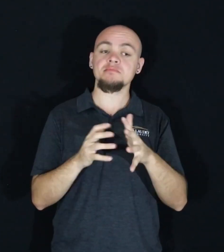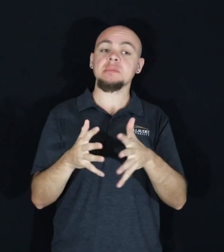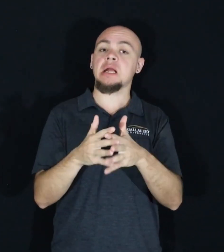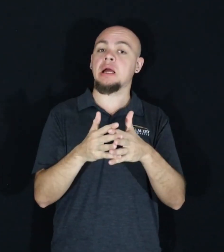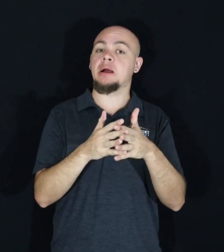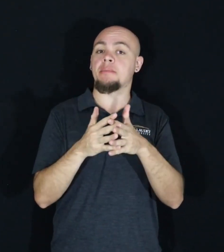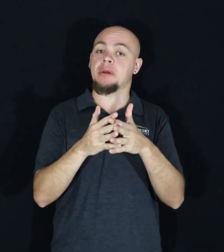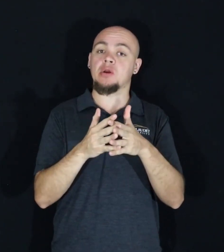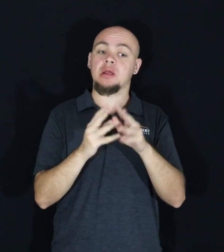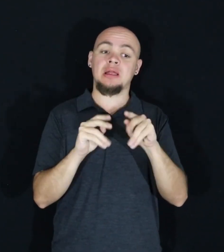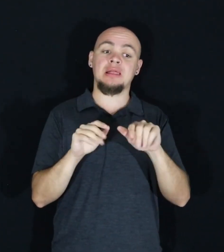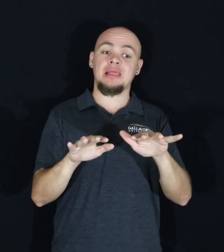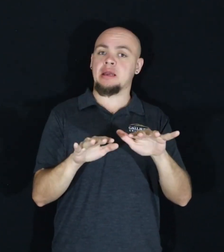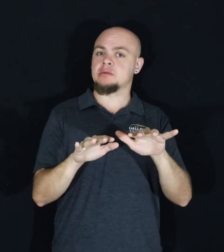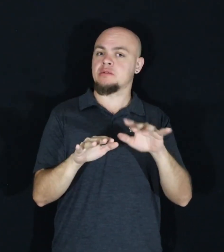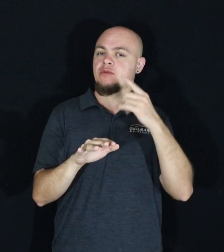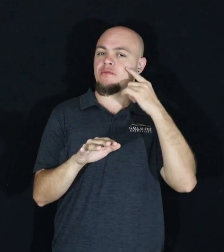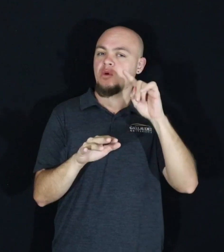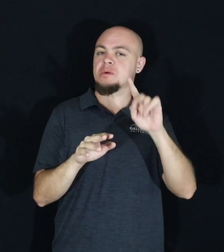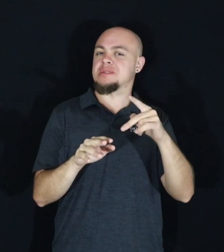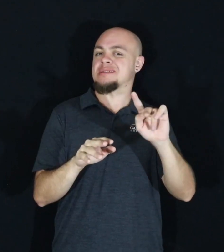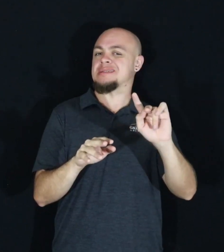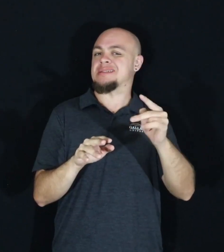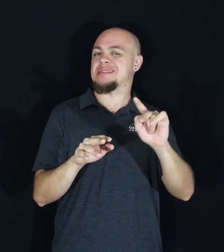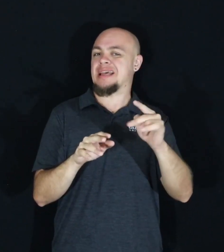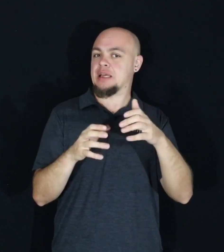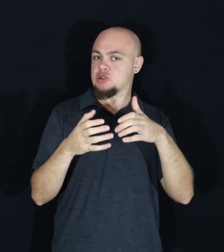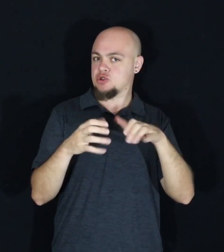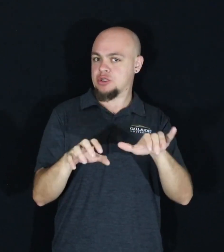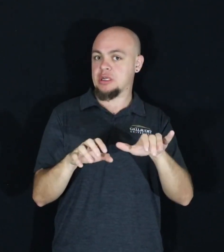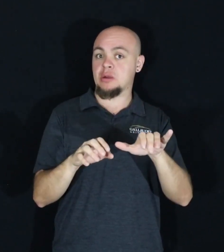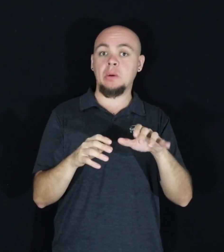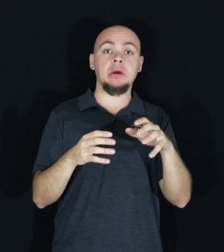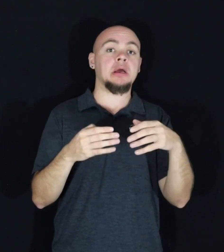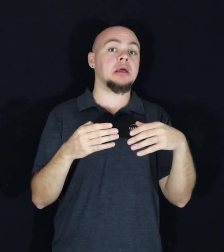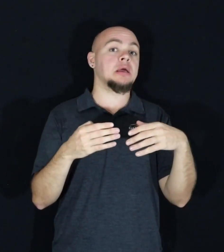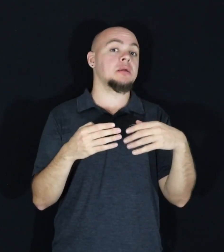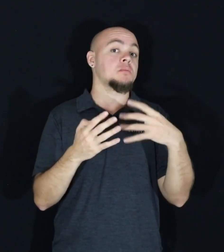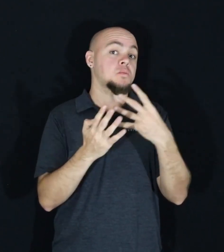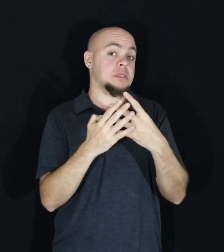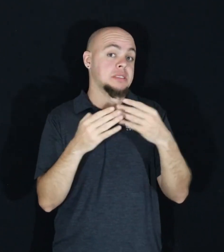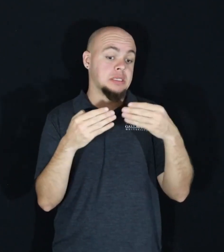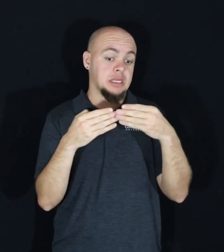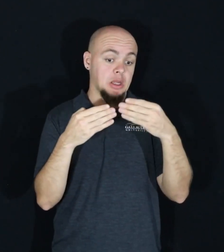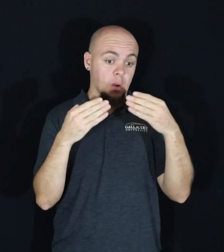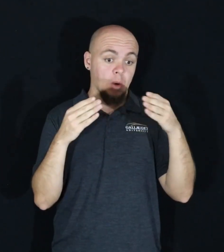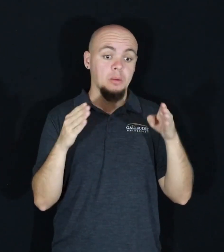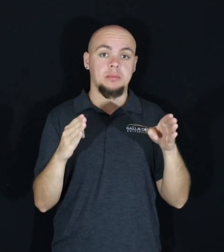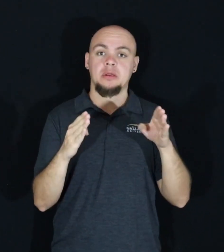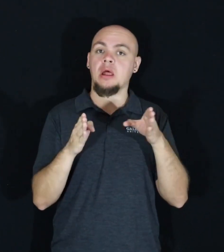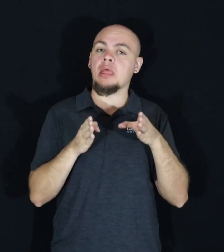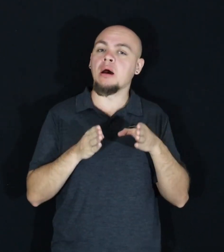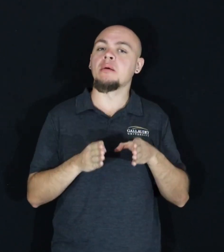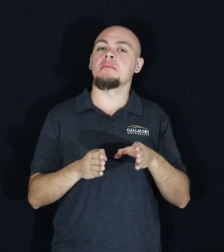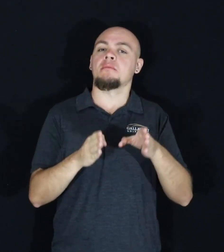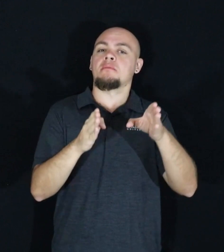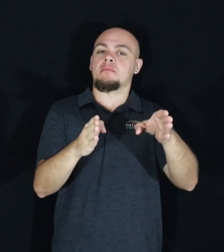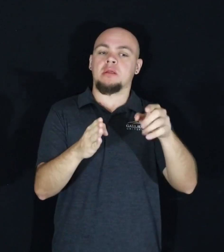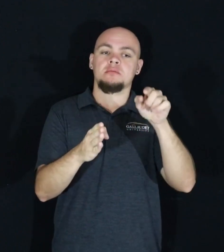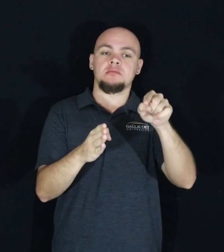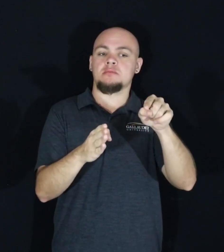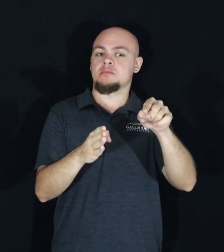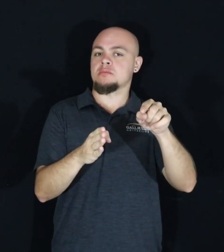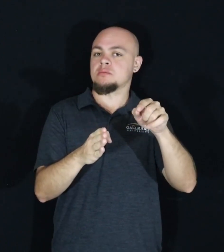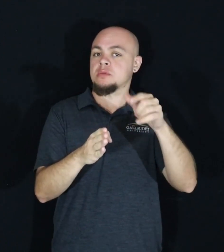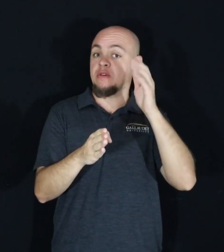is the land of the second chance. When the gates to the prison open, the path ahead should lead to a better